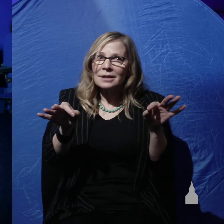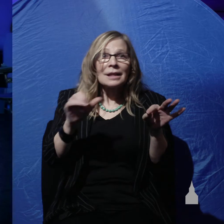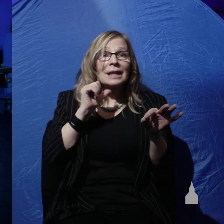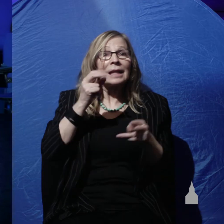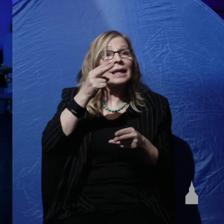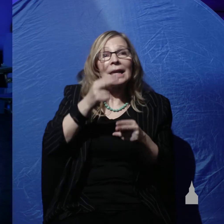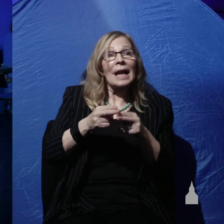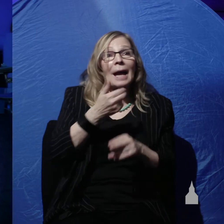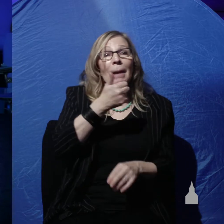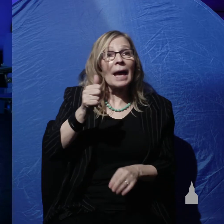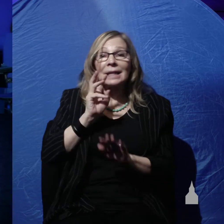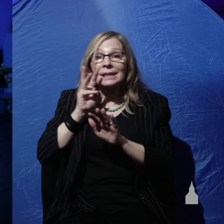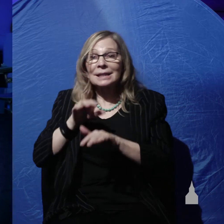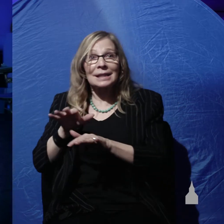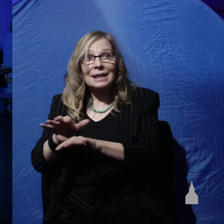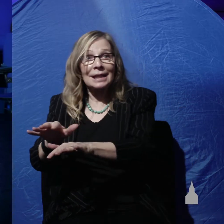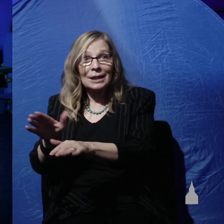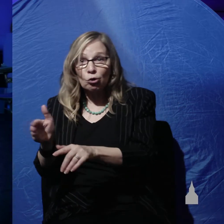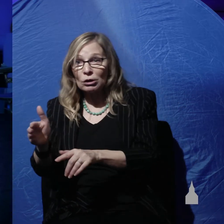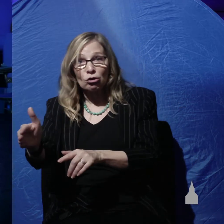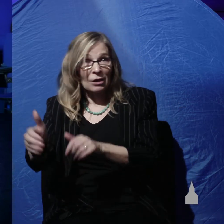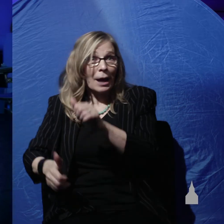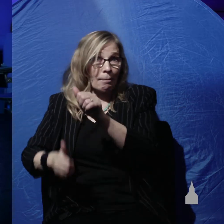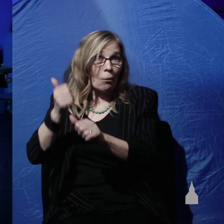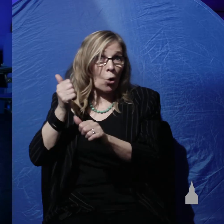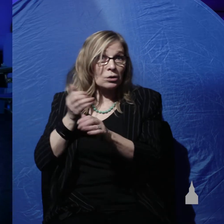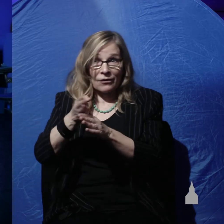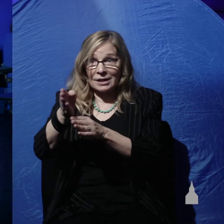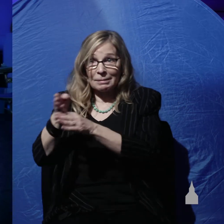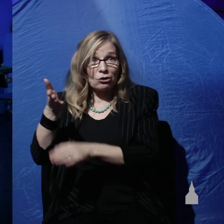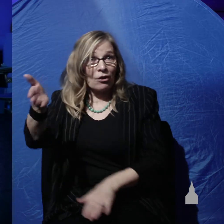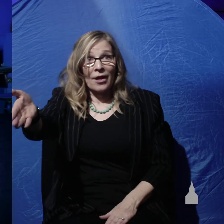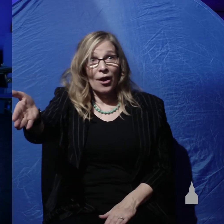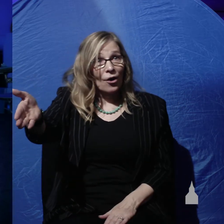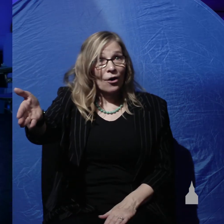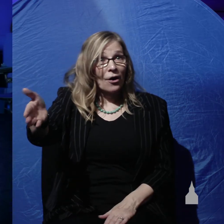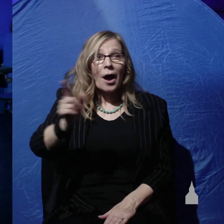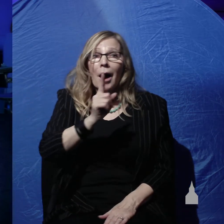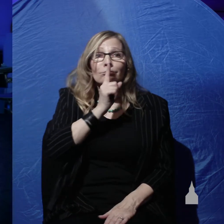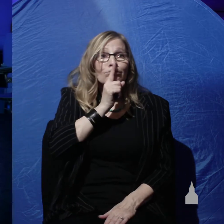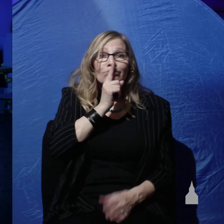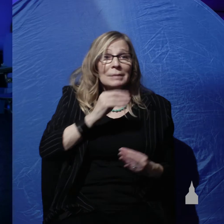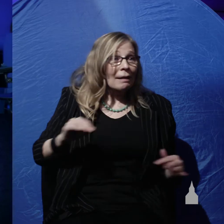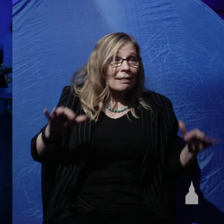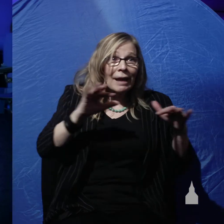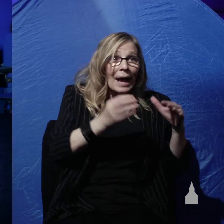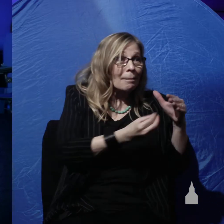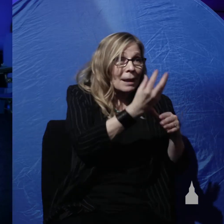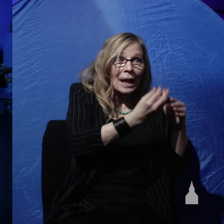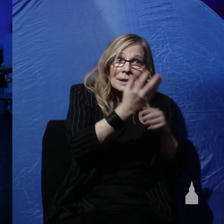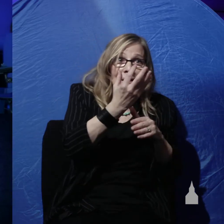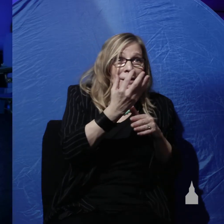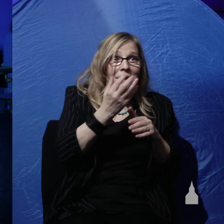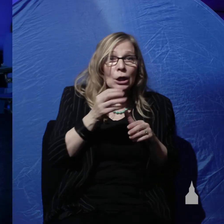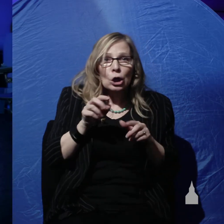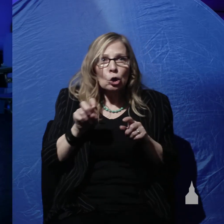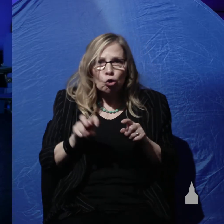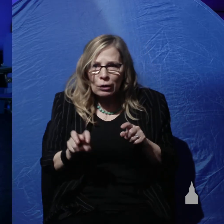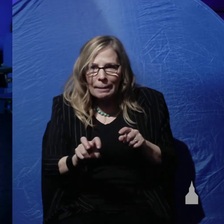any sea creatures. That's where most species live. He didn't name any land plants. He didn't name any creeping things. He didn't